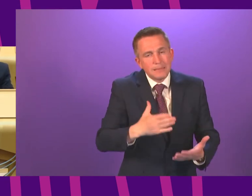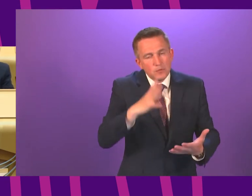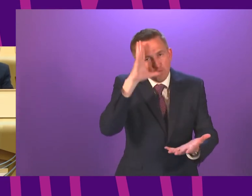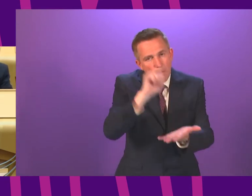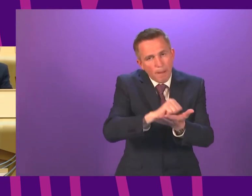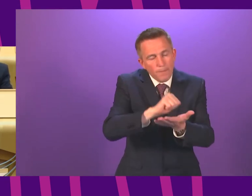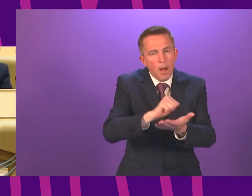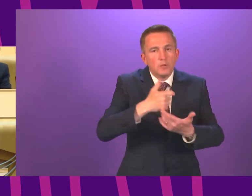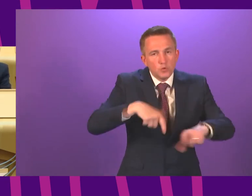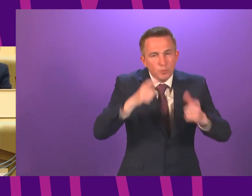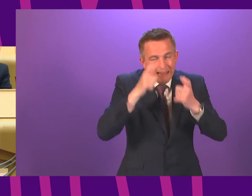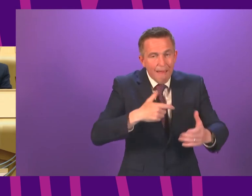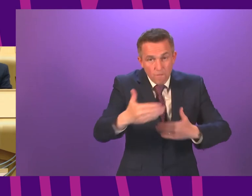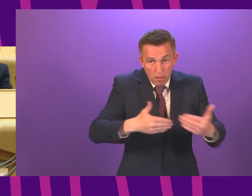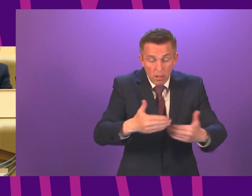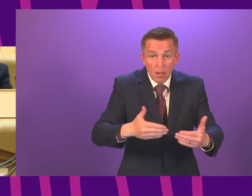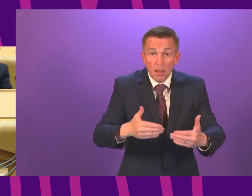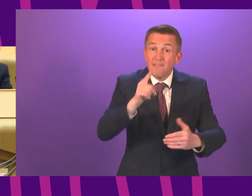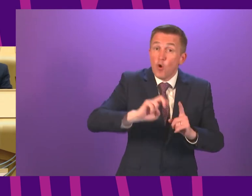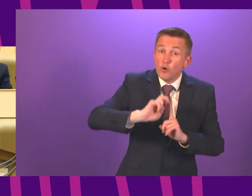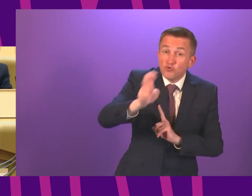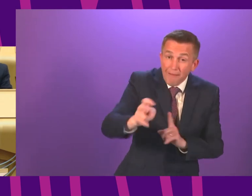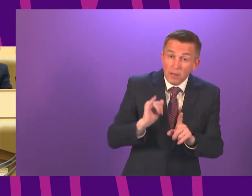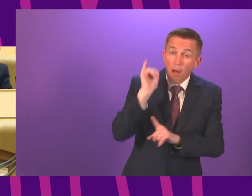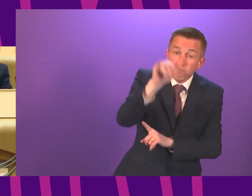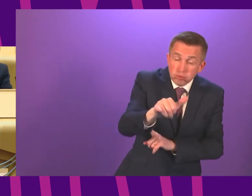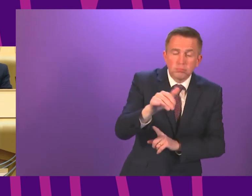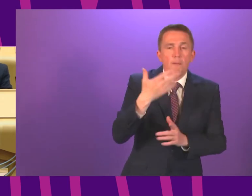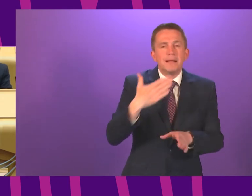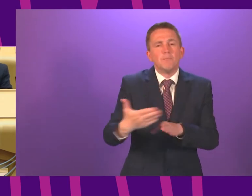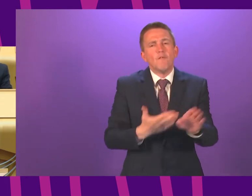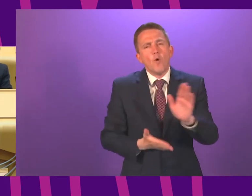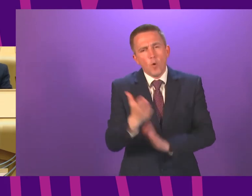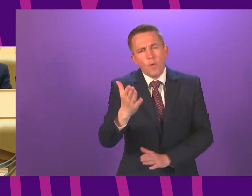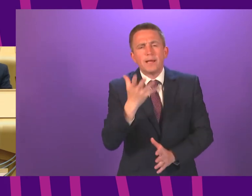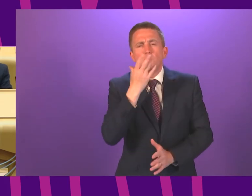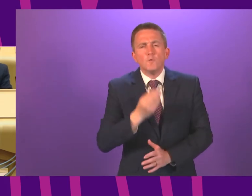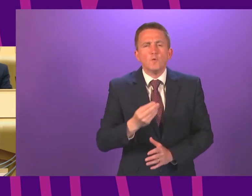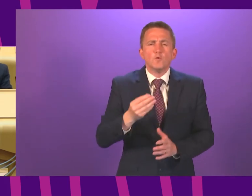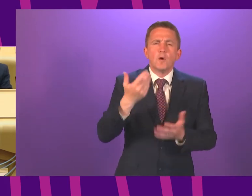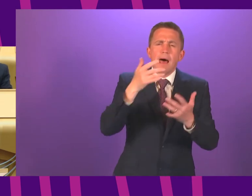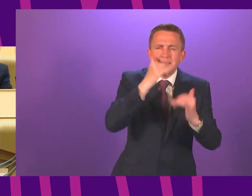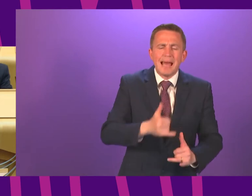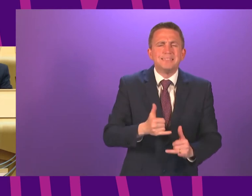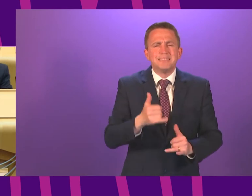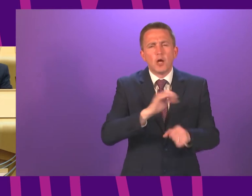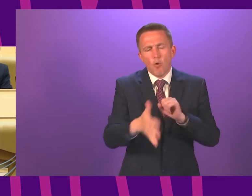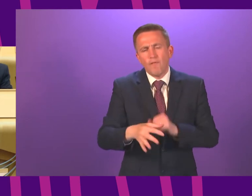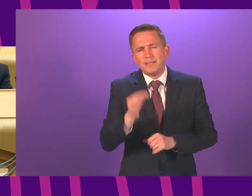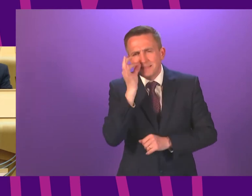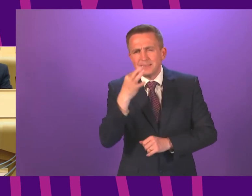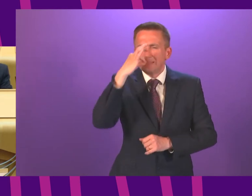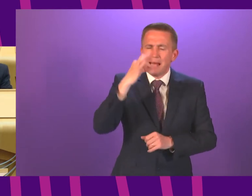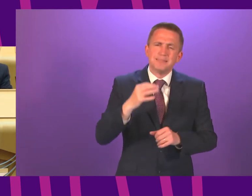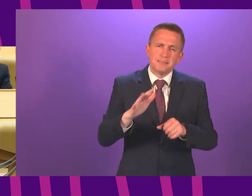would remind anyone travelling to any of the islands to use a lateral flow test before doing so. That way, you will minimise the risk of